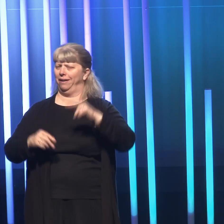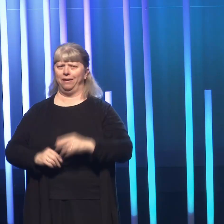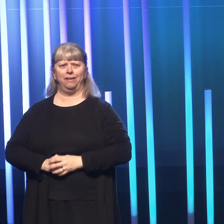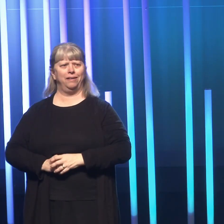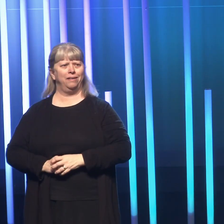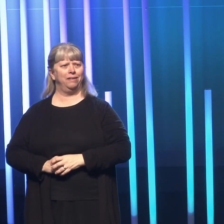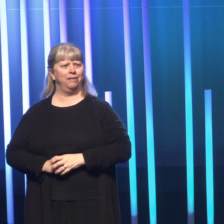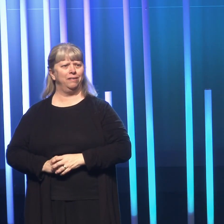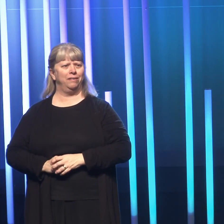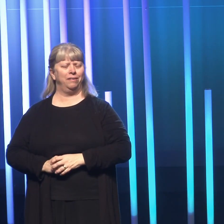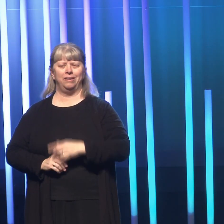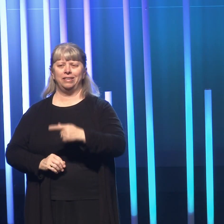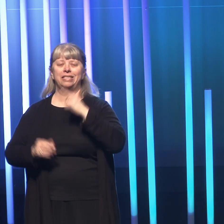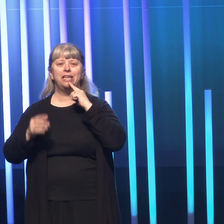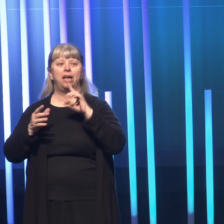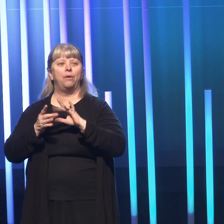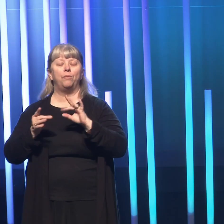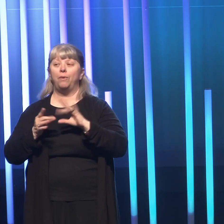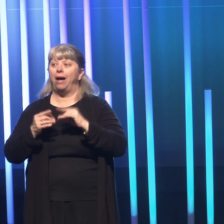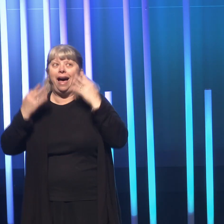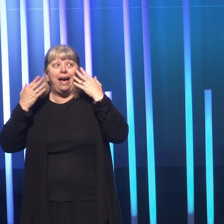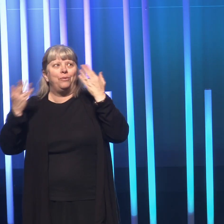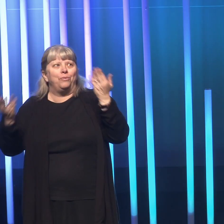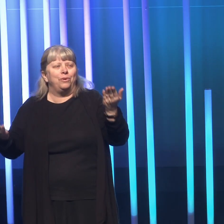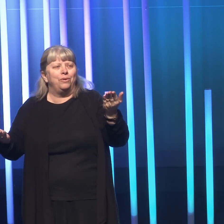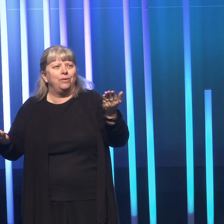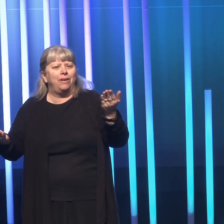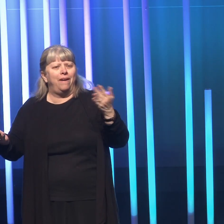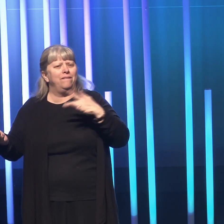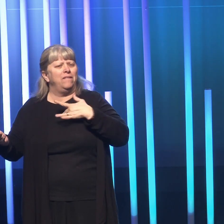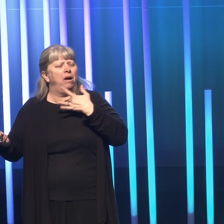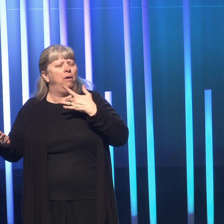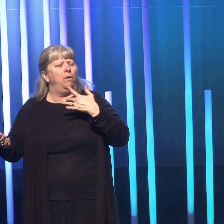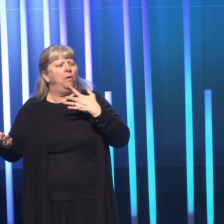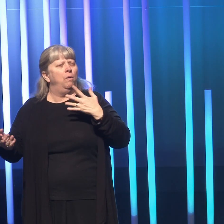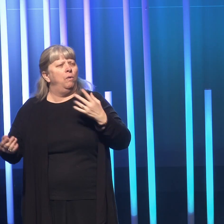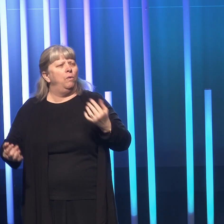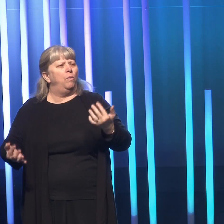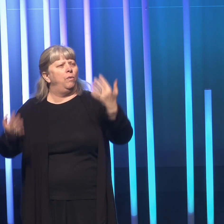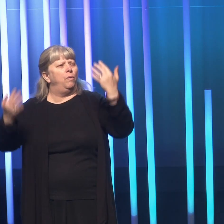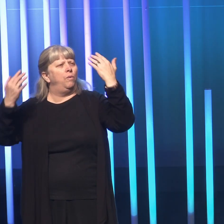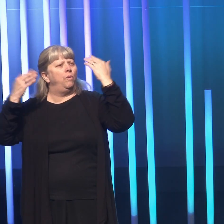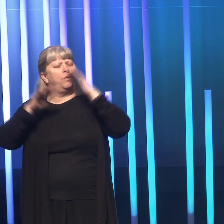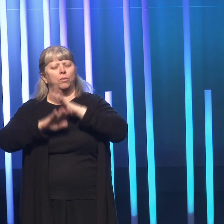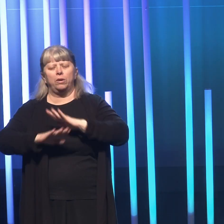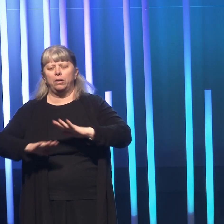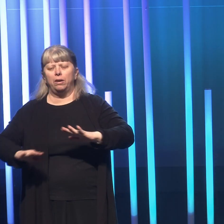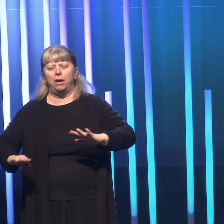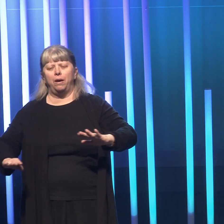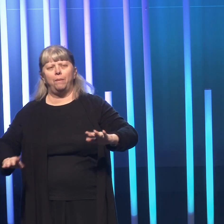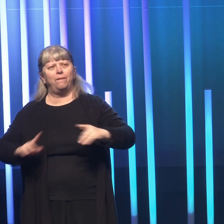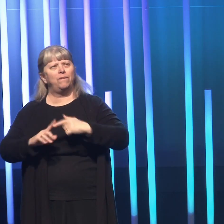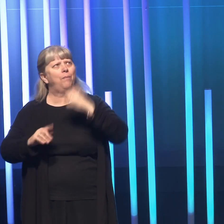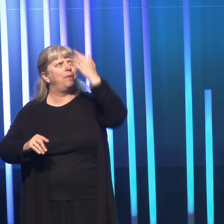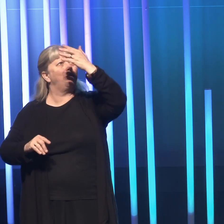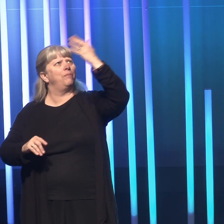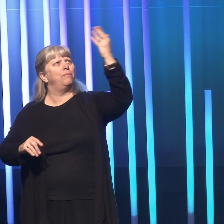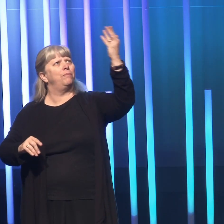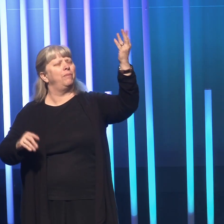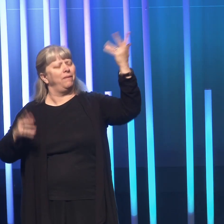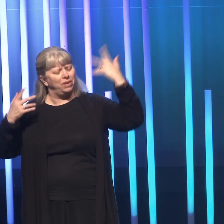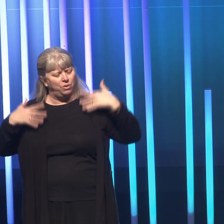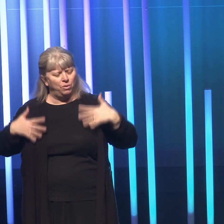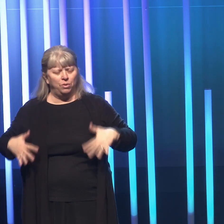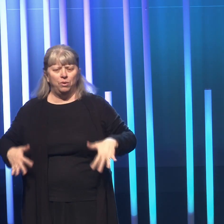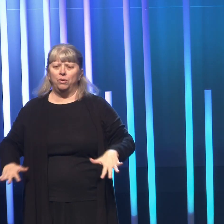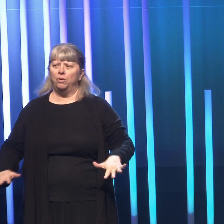she said, I don't know. I just felt this like overwhelming calmness come from like above and all over